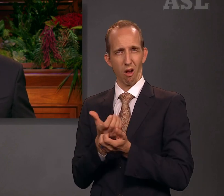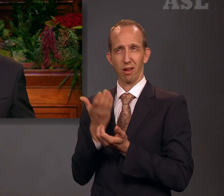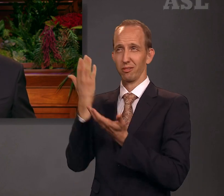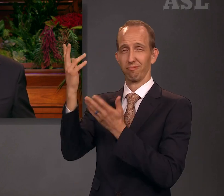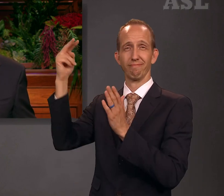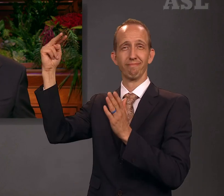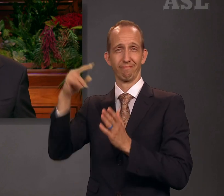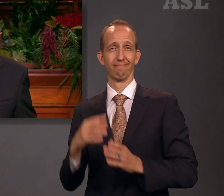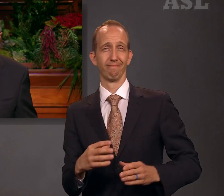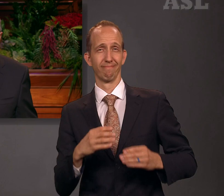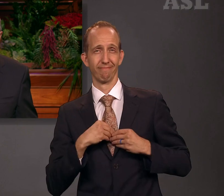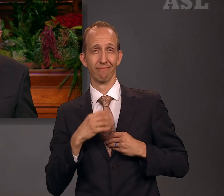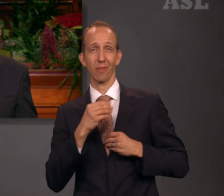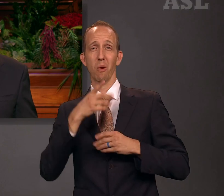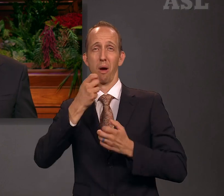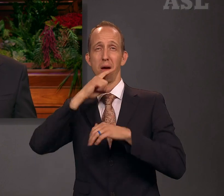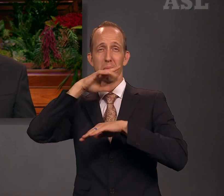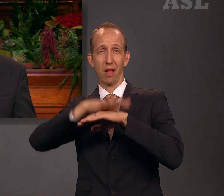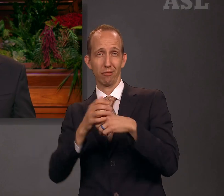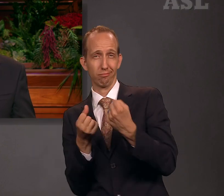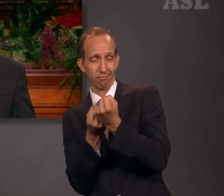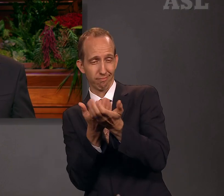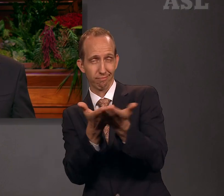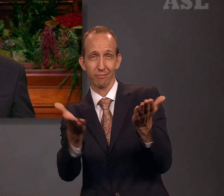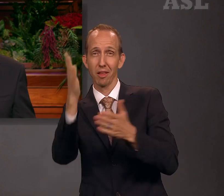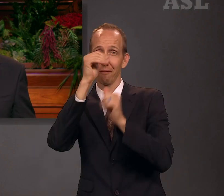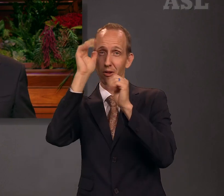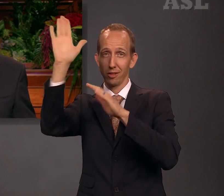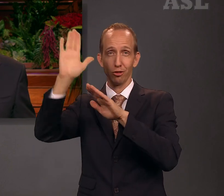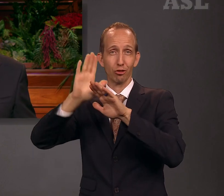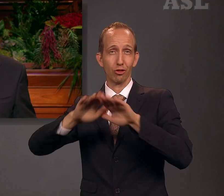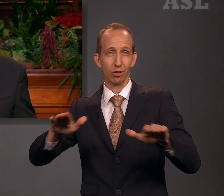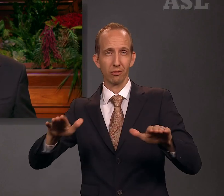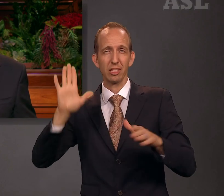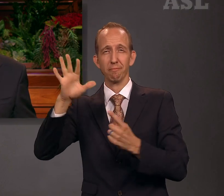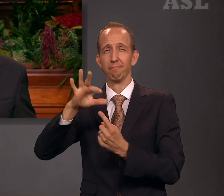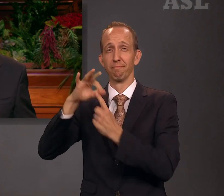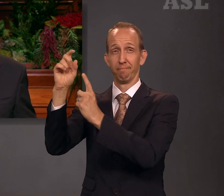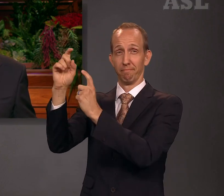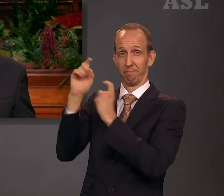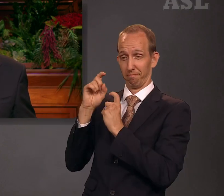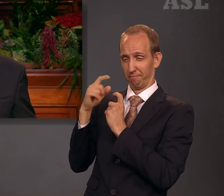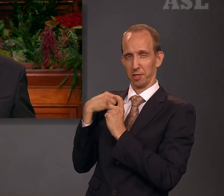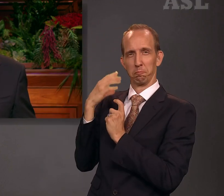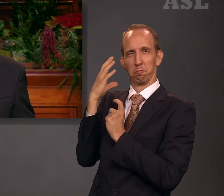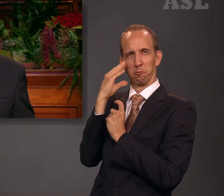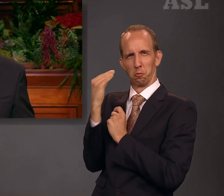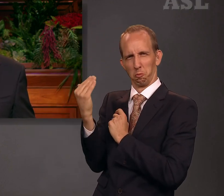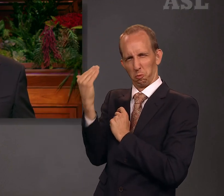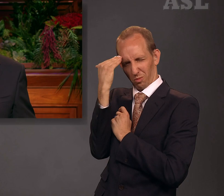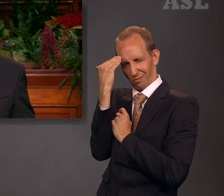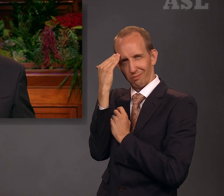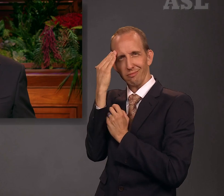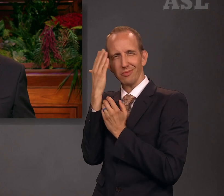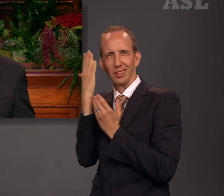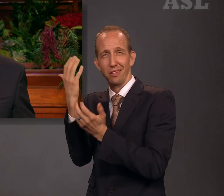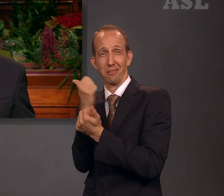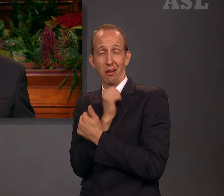experience, I testify of the Lord's love for Him. He is the prophet of God.